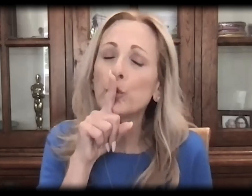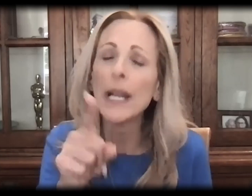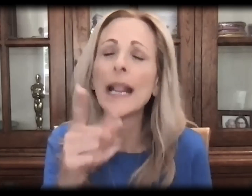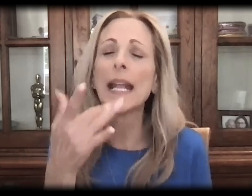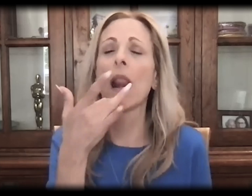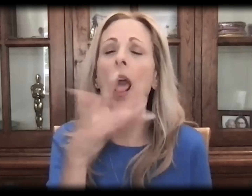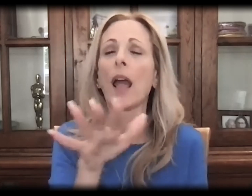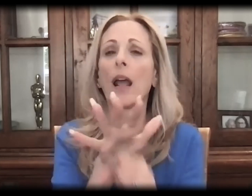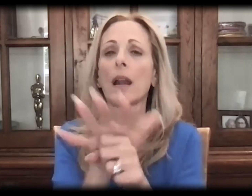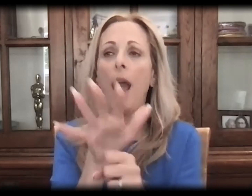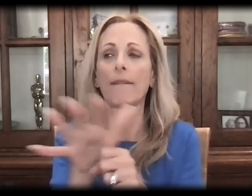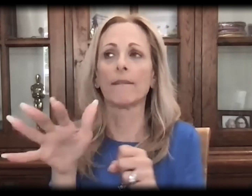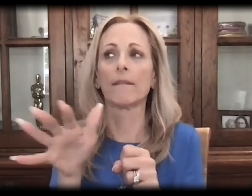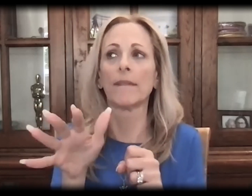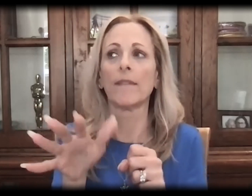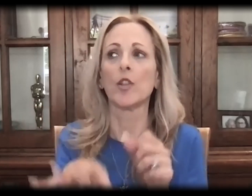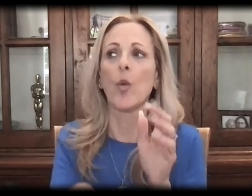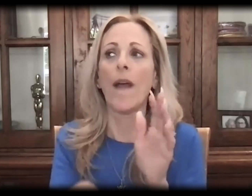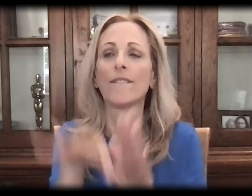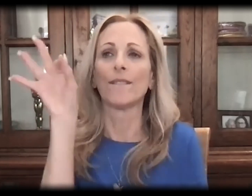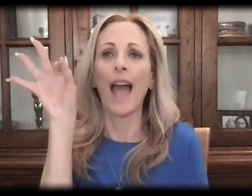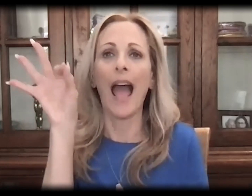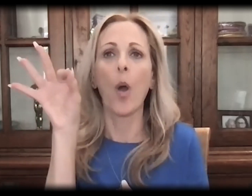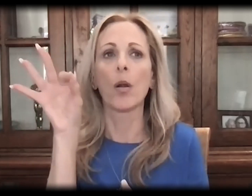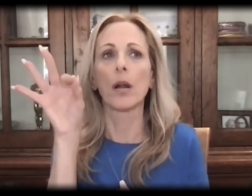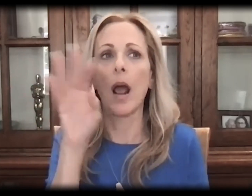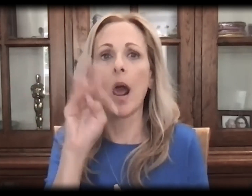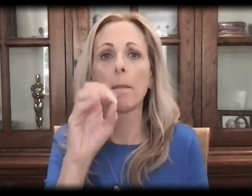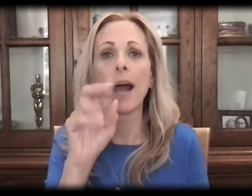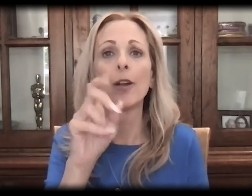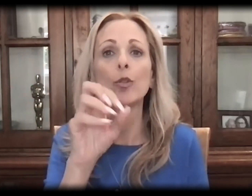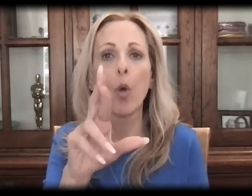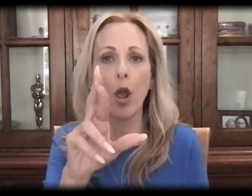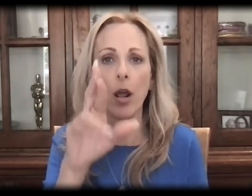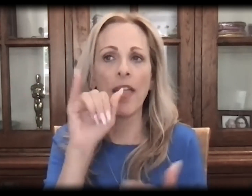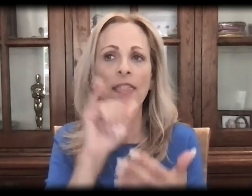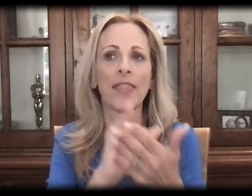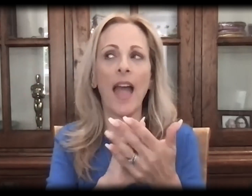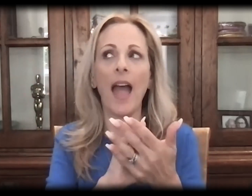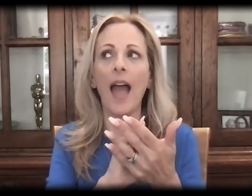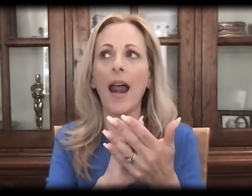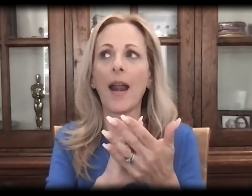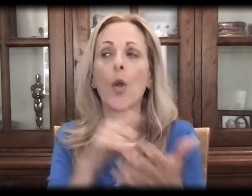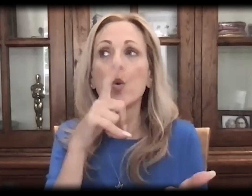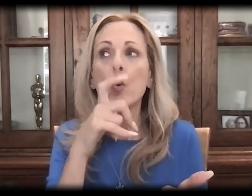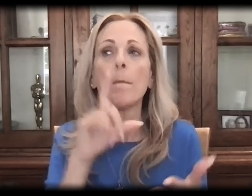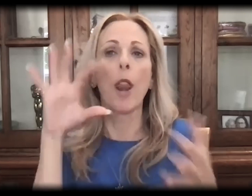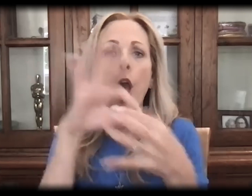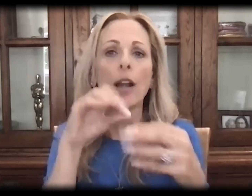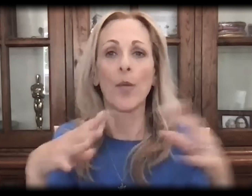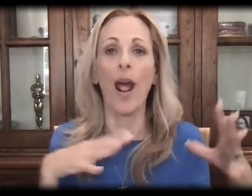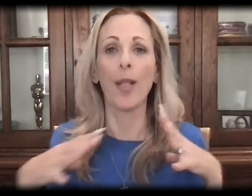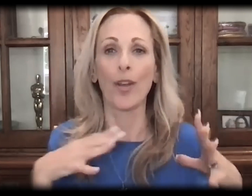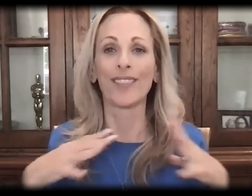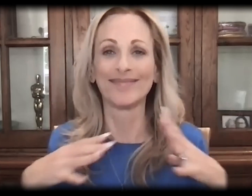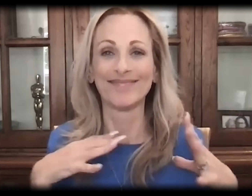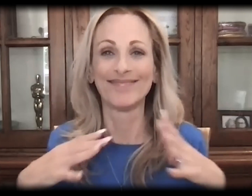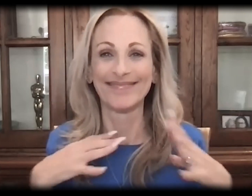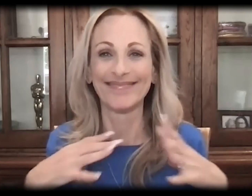I truly, truly was fortunate to have found a mentor, a person who said I could do this, who said I did